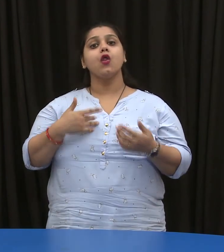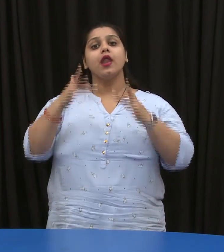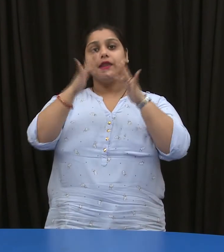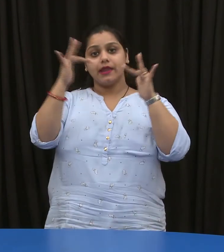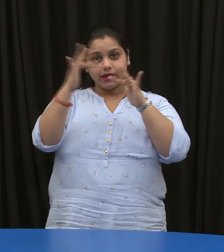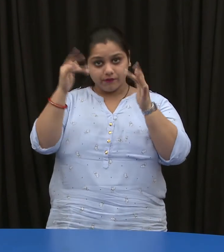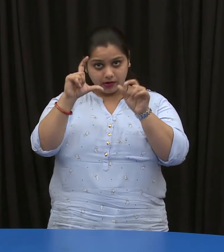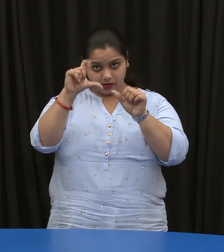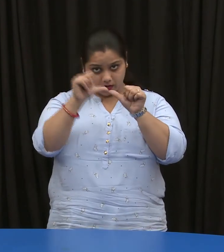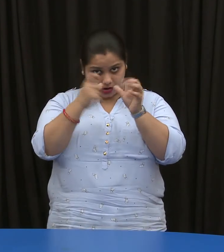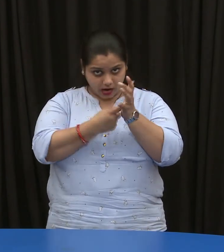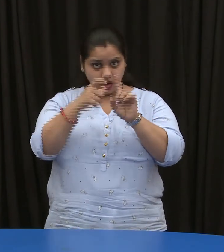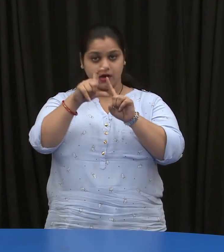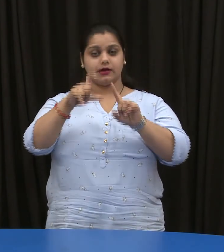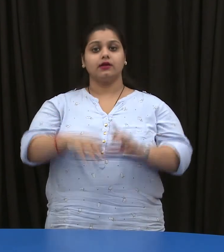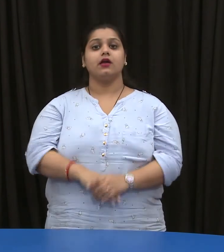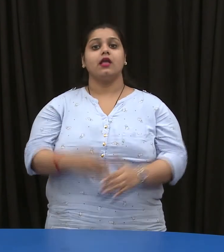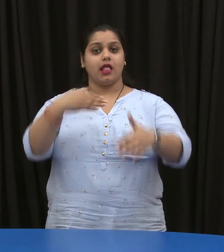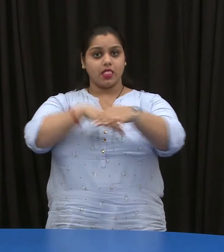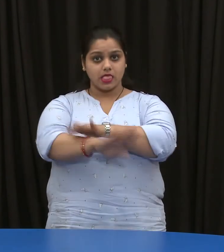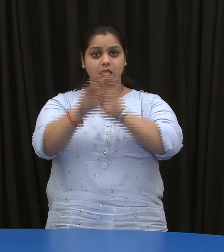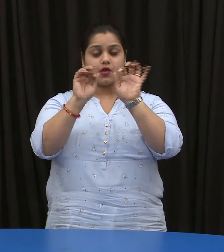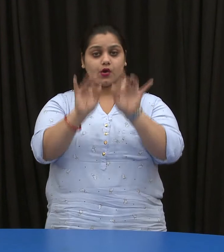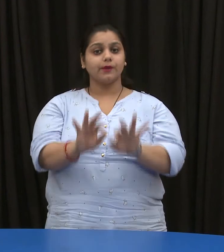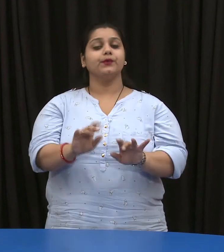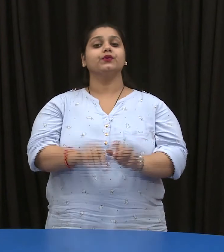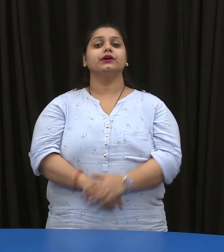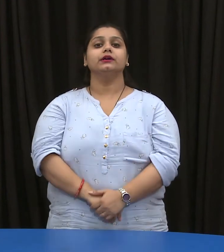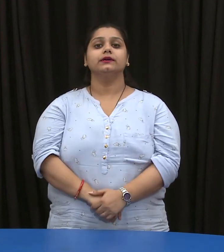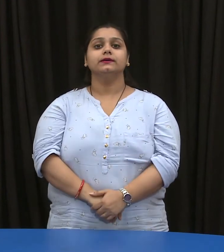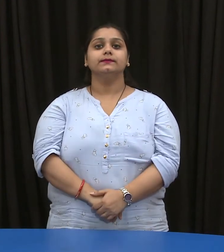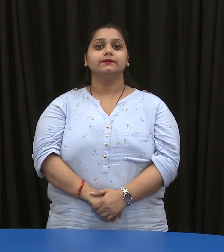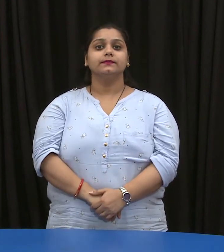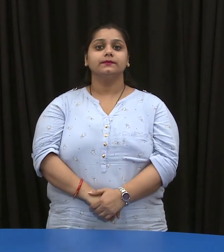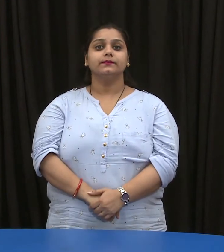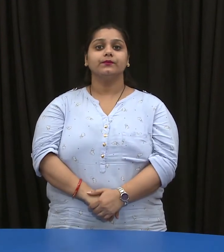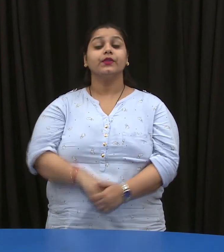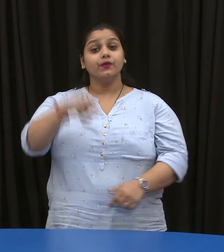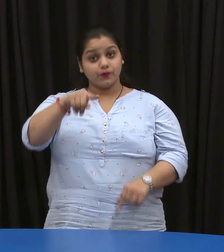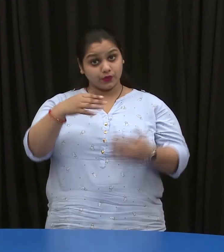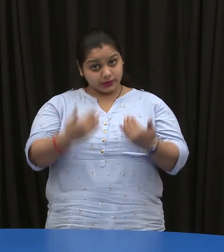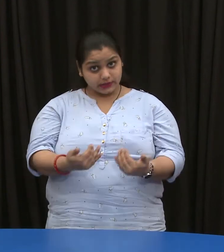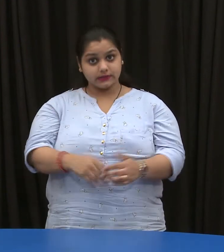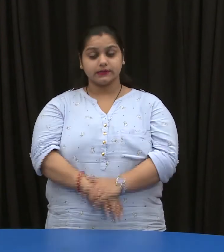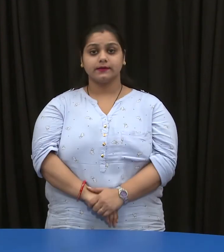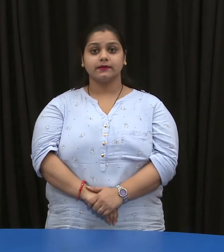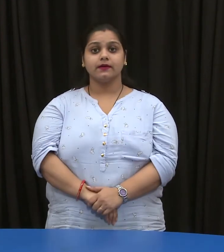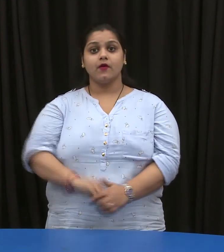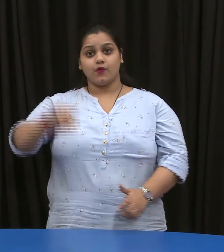on your computer. For this, first click on